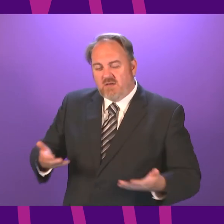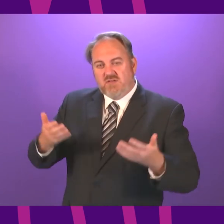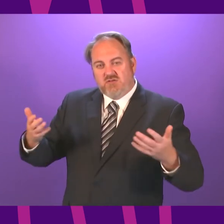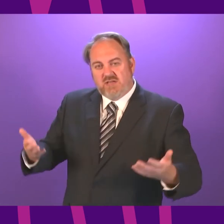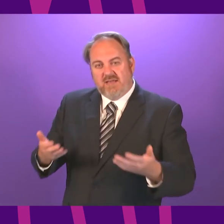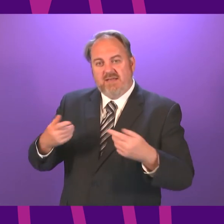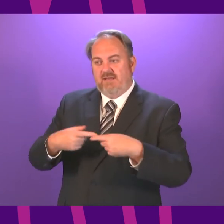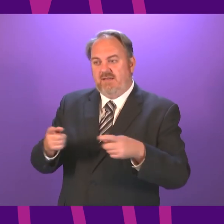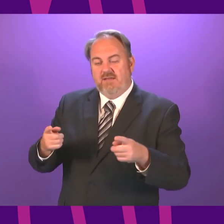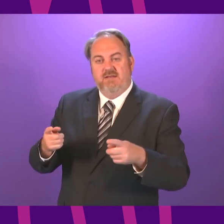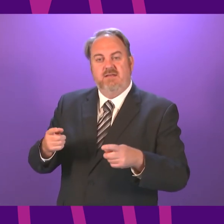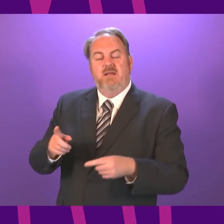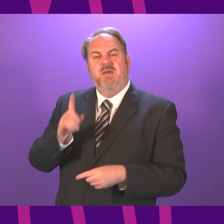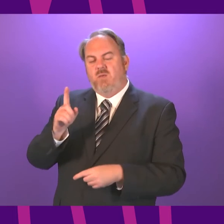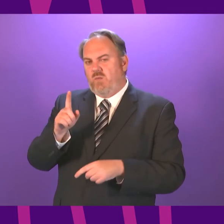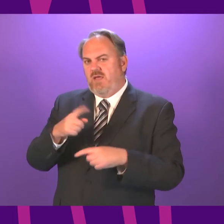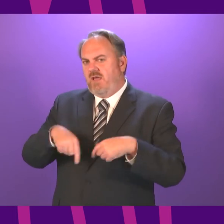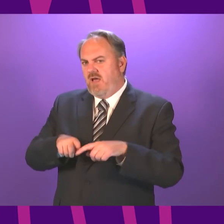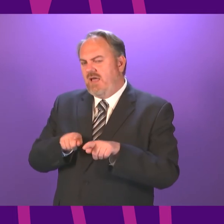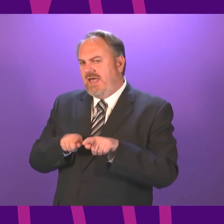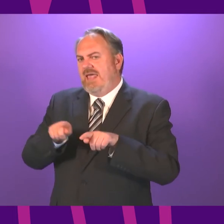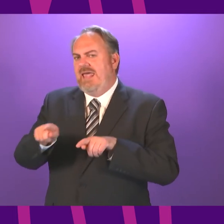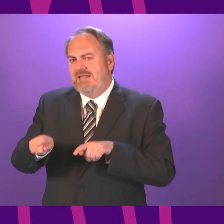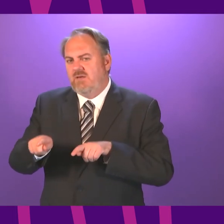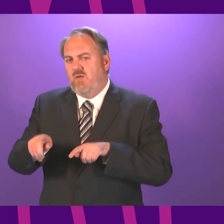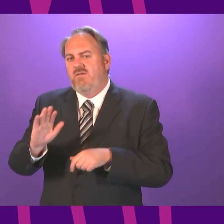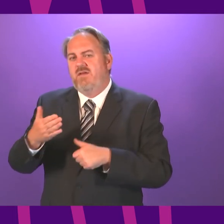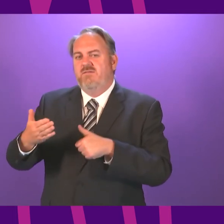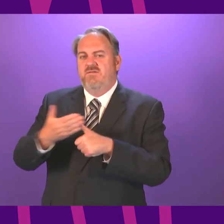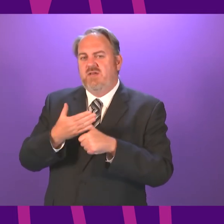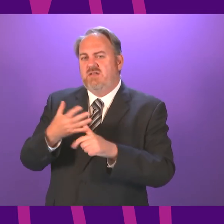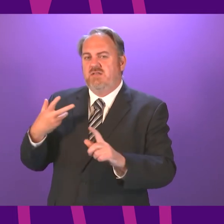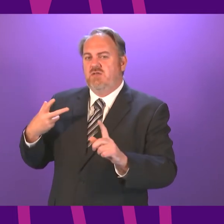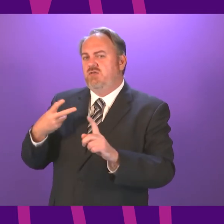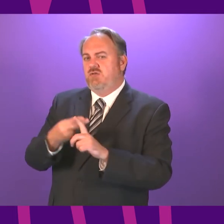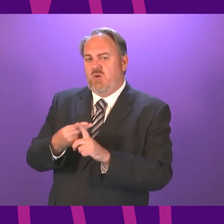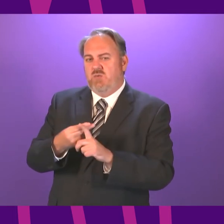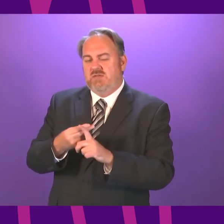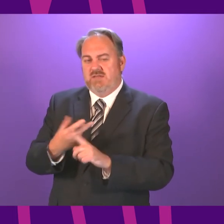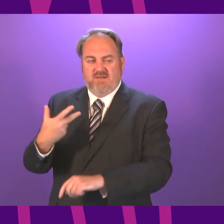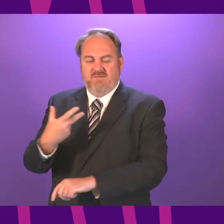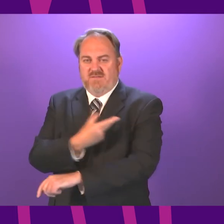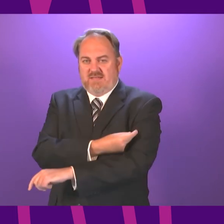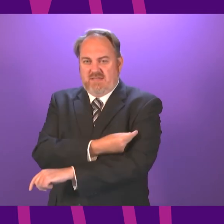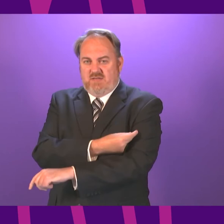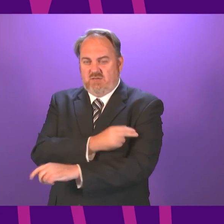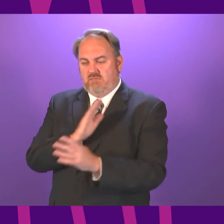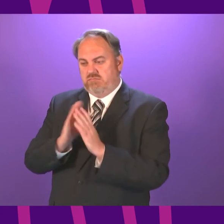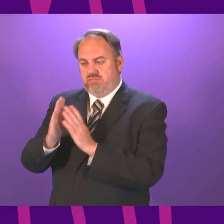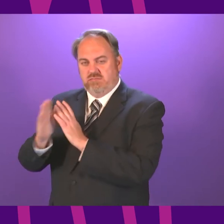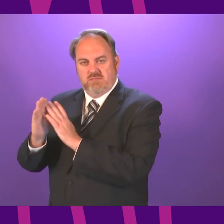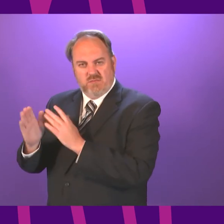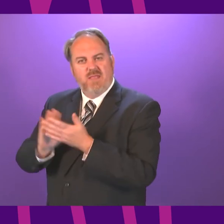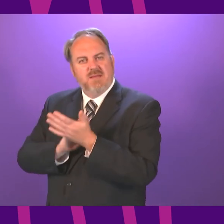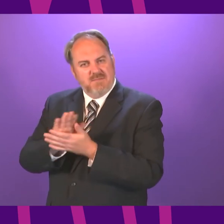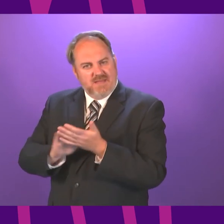we are slightly ahead of England and Northern Ireland in first dose vaccination, which suggests that we are doing all the things that everybody else is doing and getting